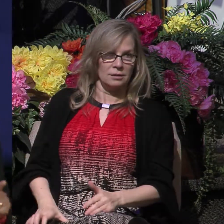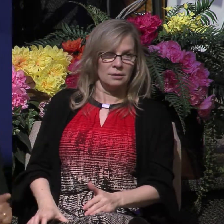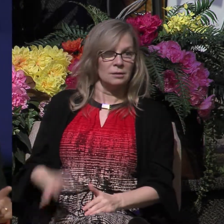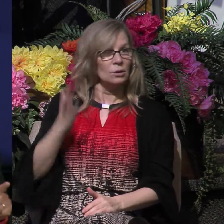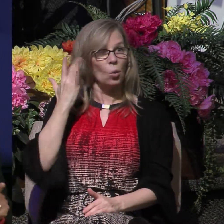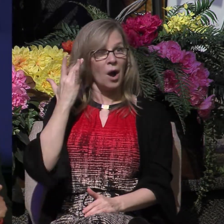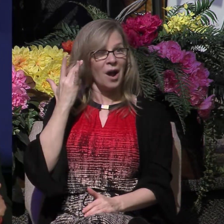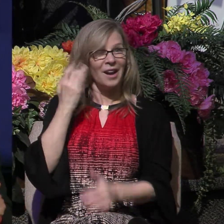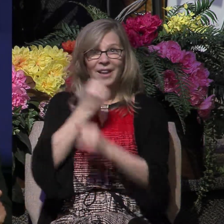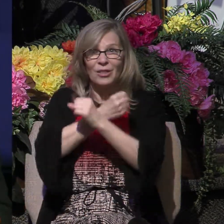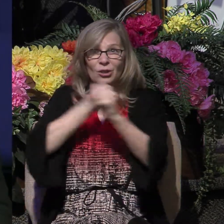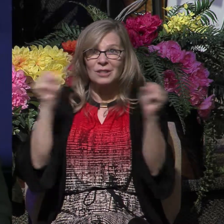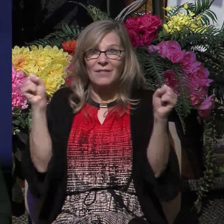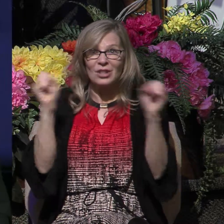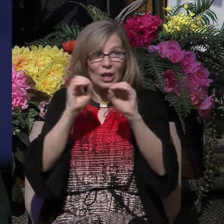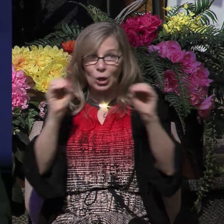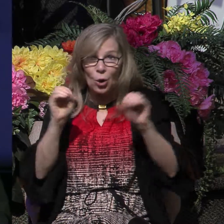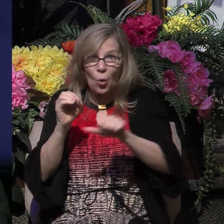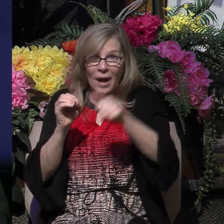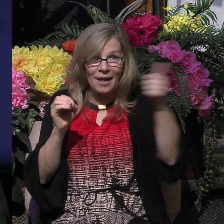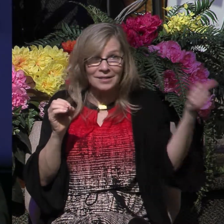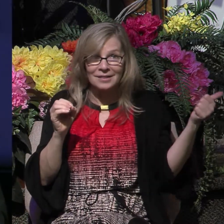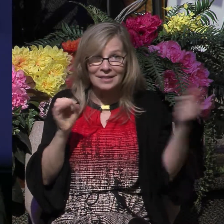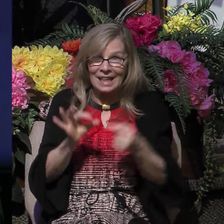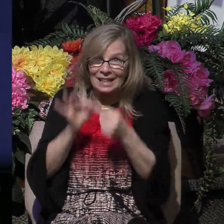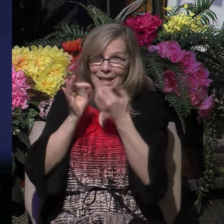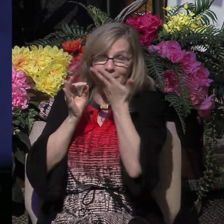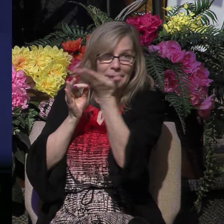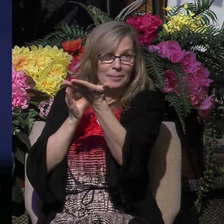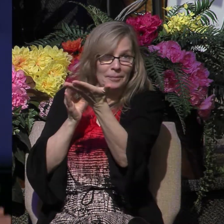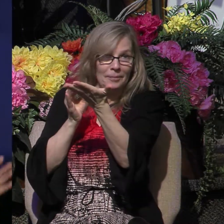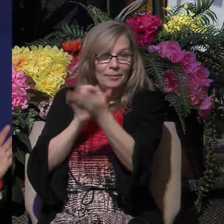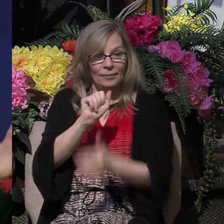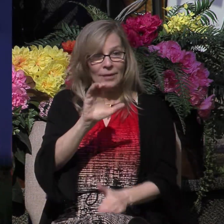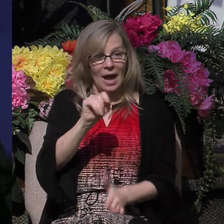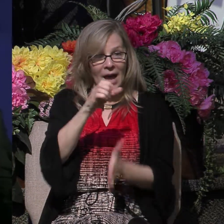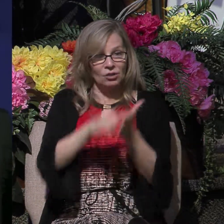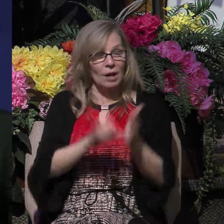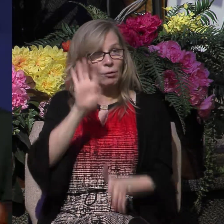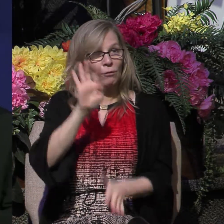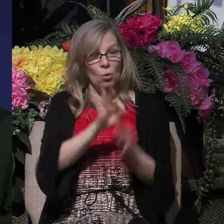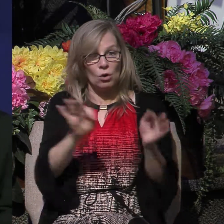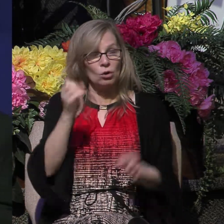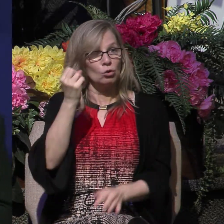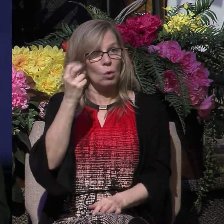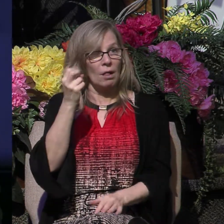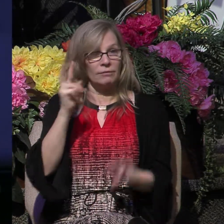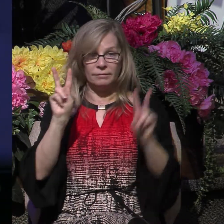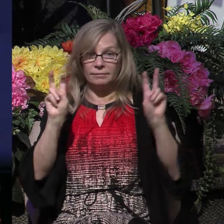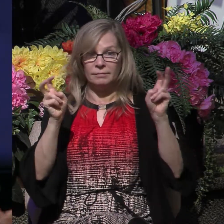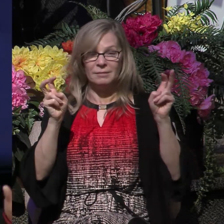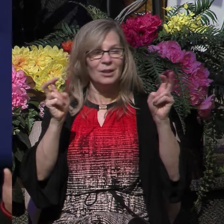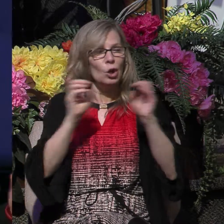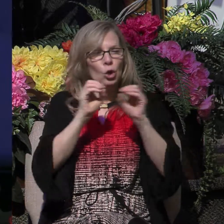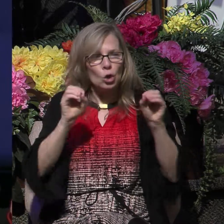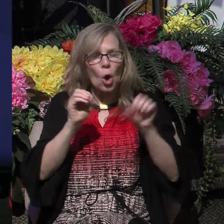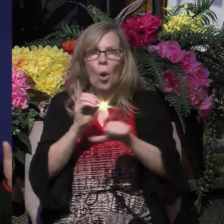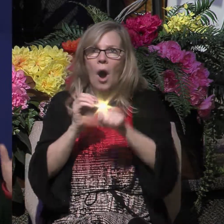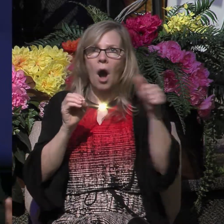him. Acts 4, 12. Peter said, there is salvation in no one else for there is no other name under heaven that has been